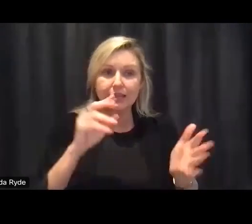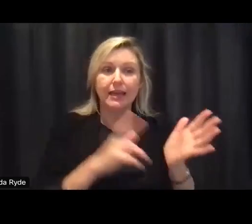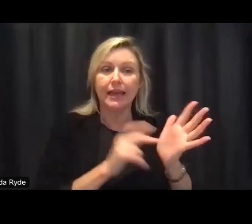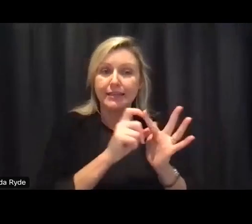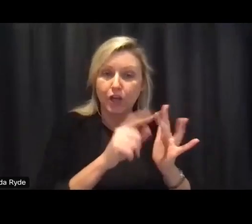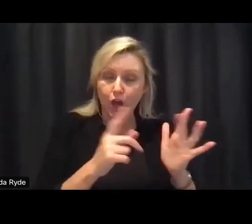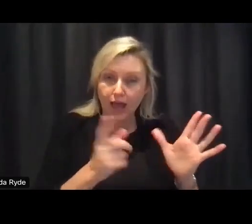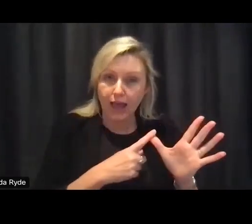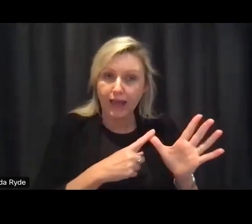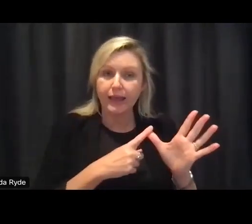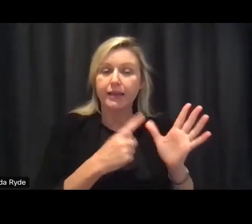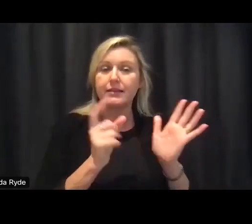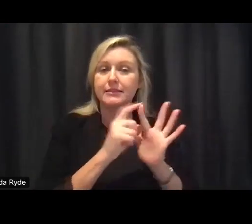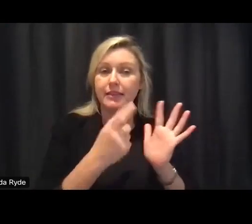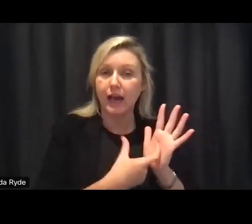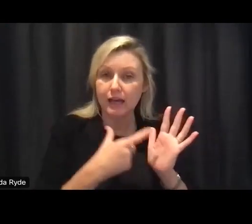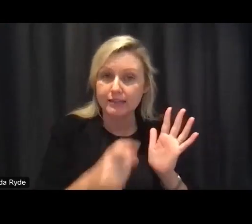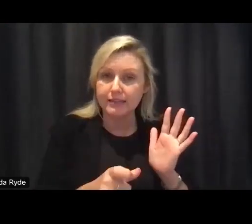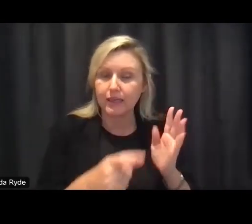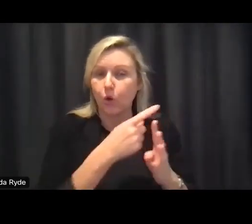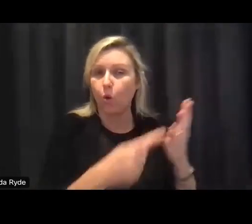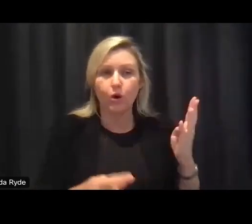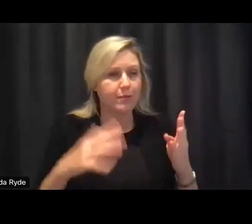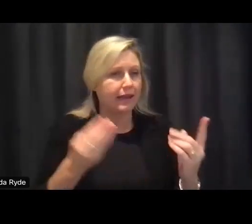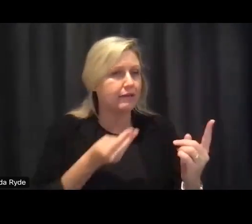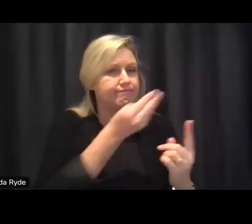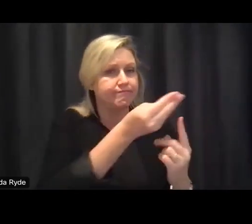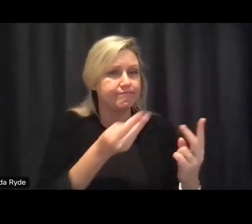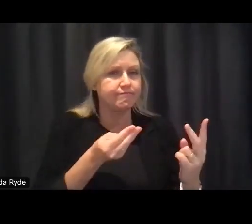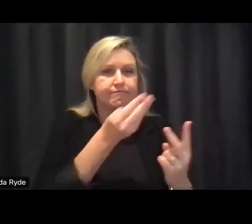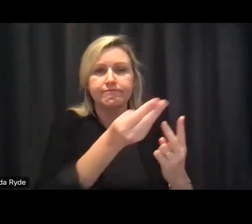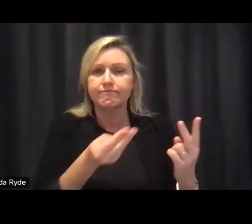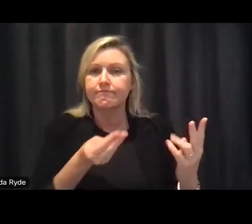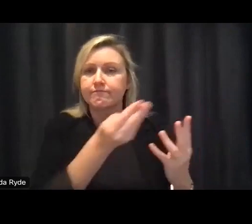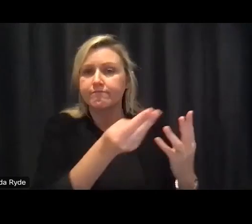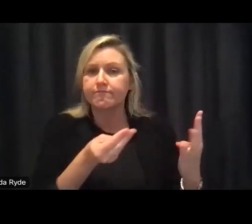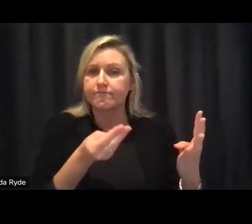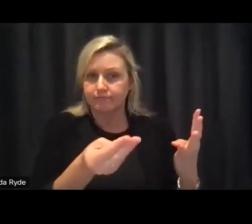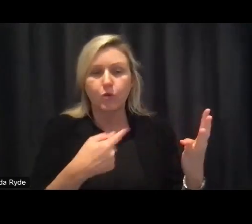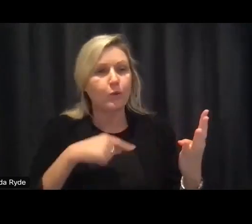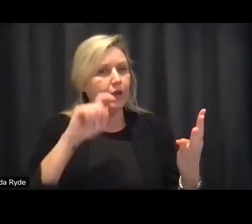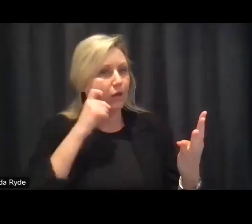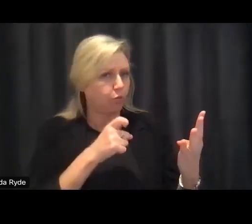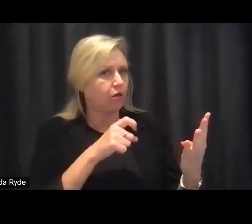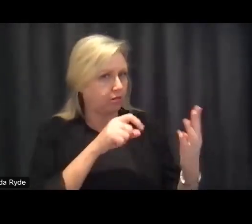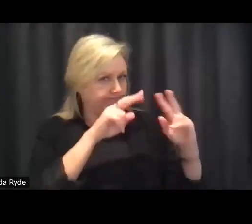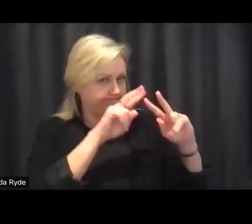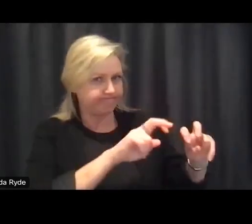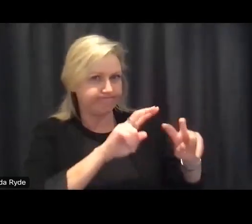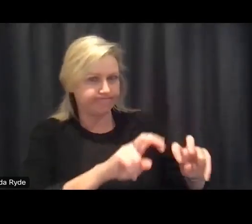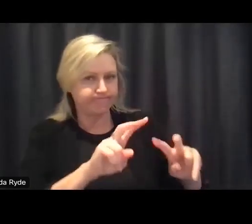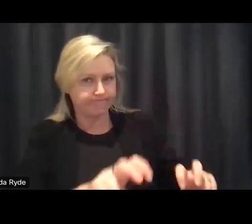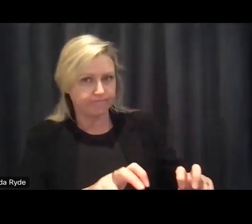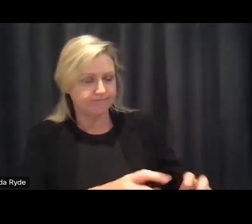to the royal commission to make sure that we've heard what you've heard what you've said and then